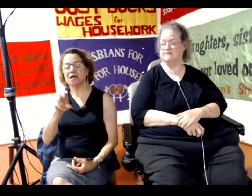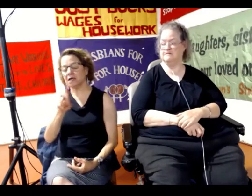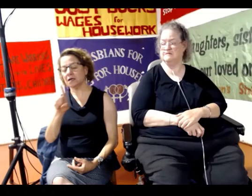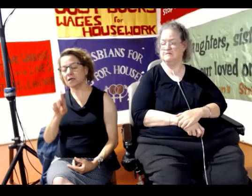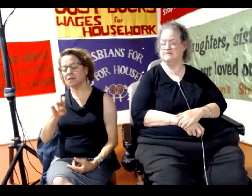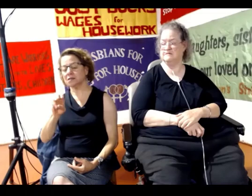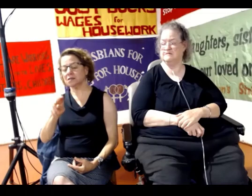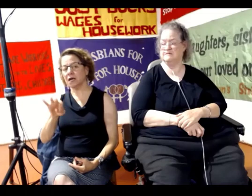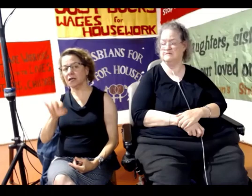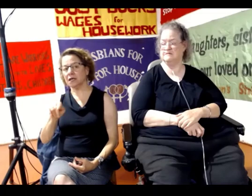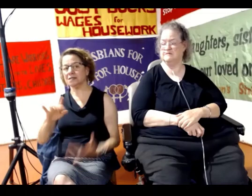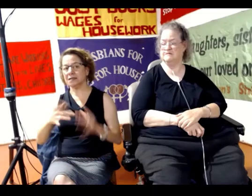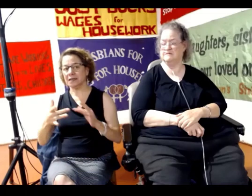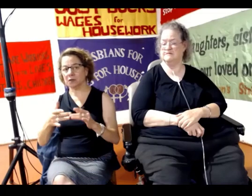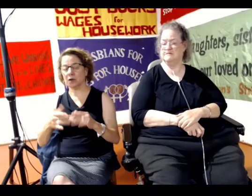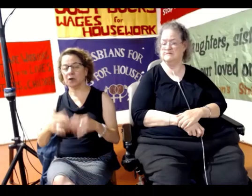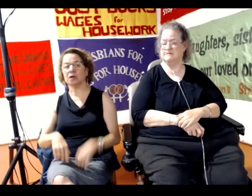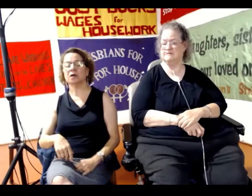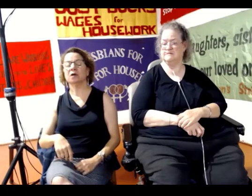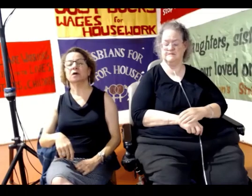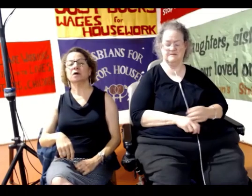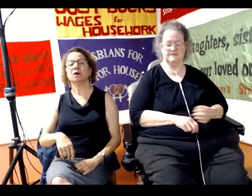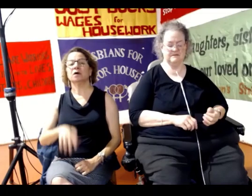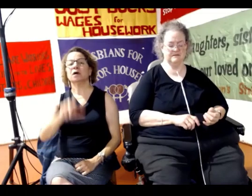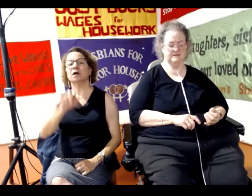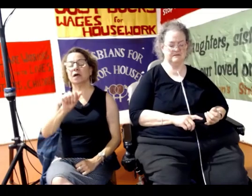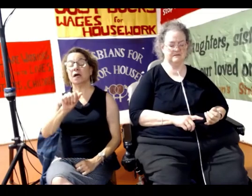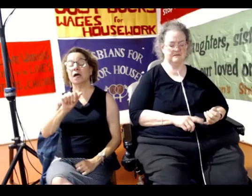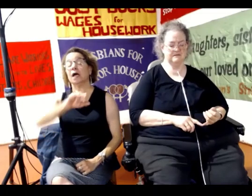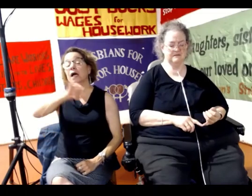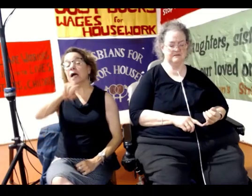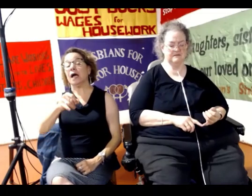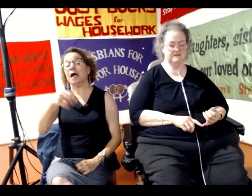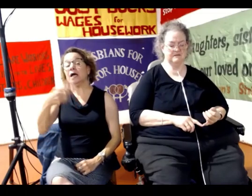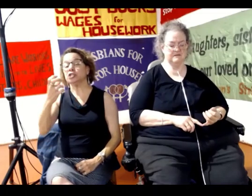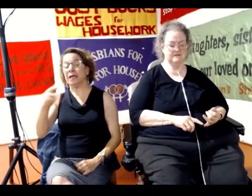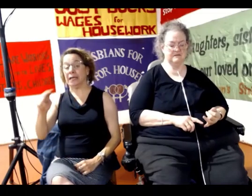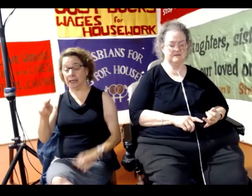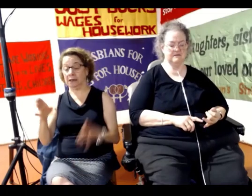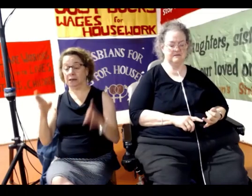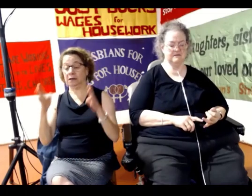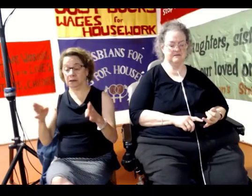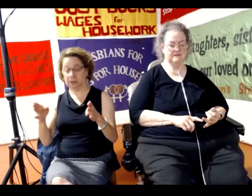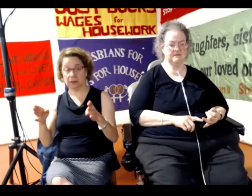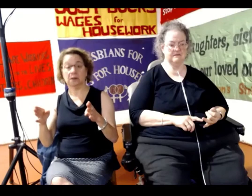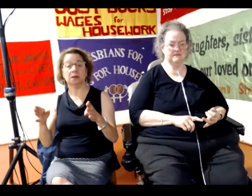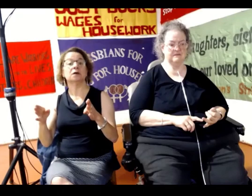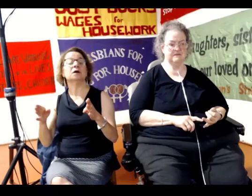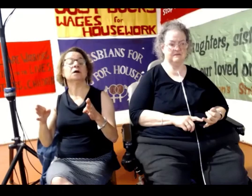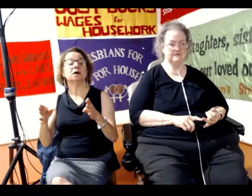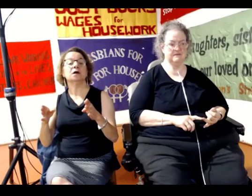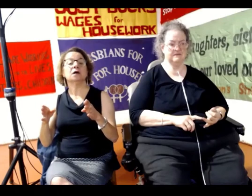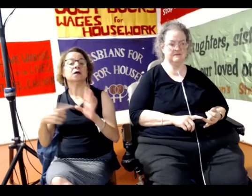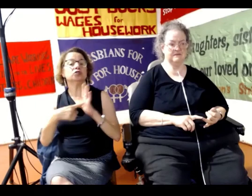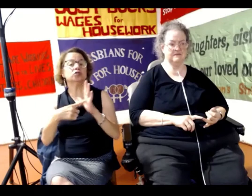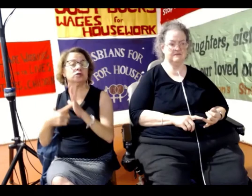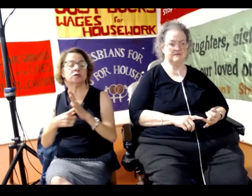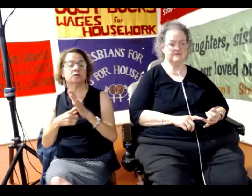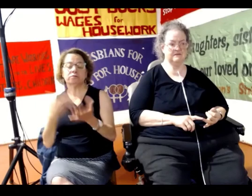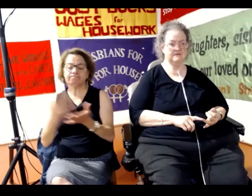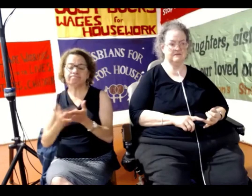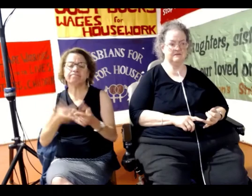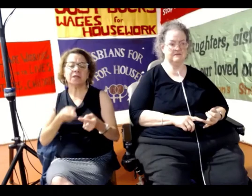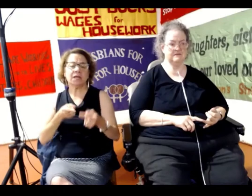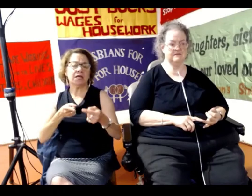is committed to struggles for human survival, of which the